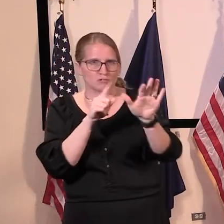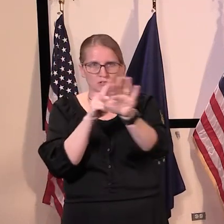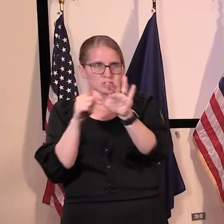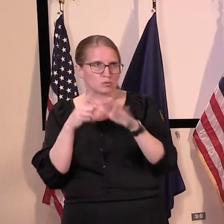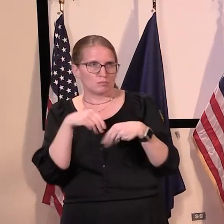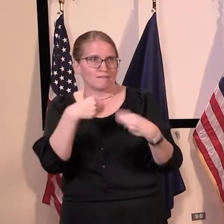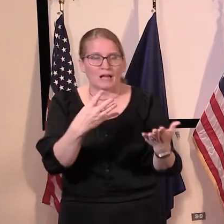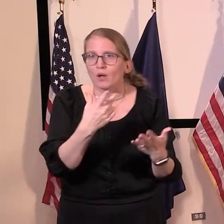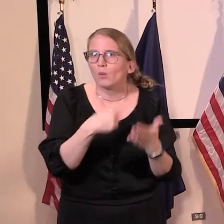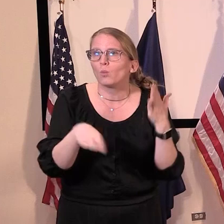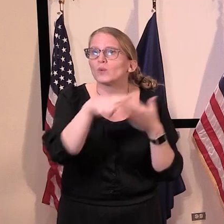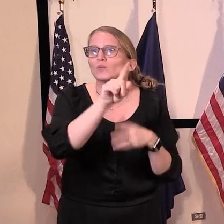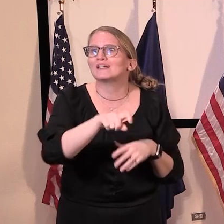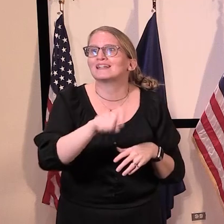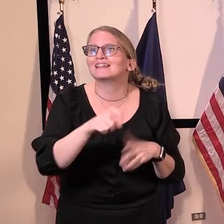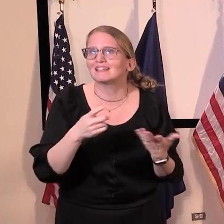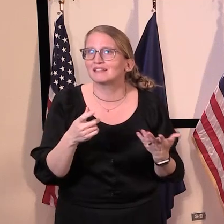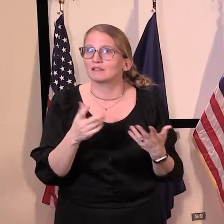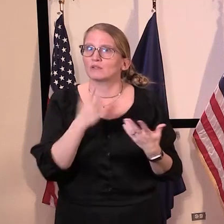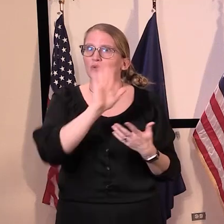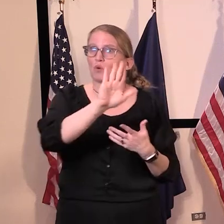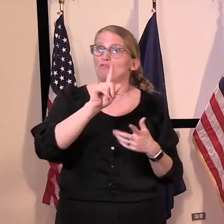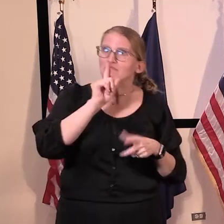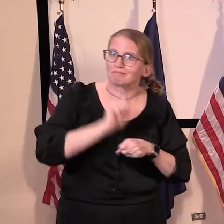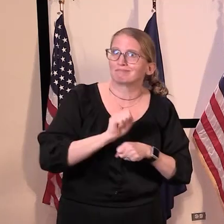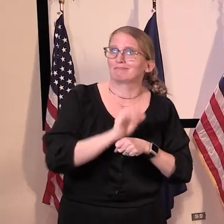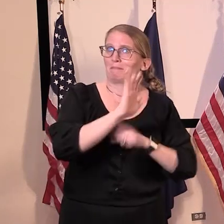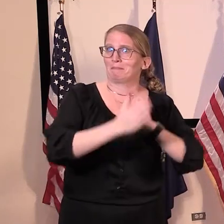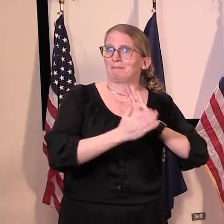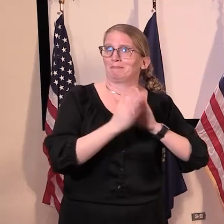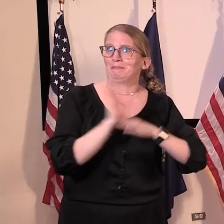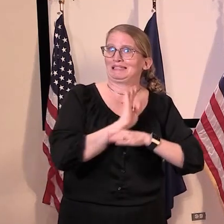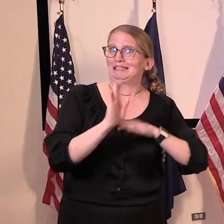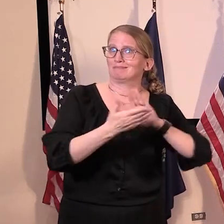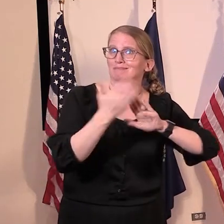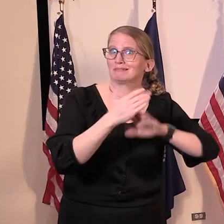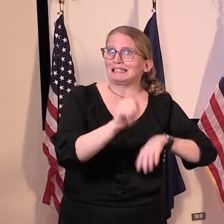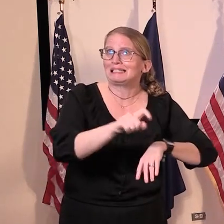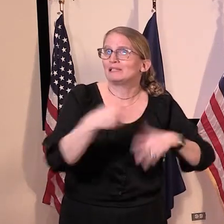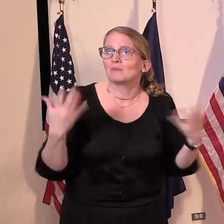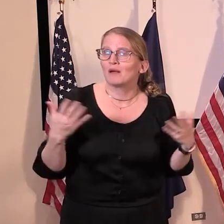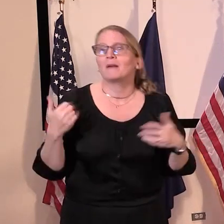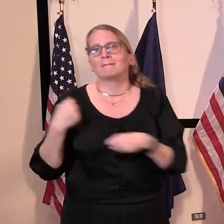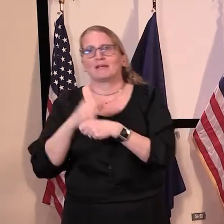as we can be to the real world situation that our businesses face.